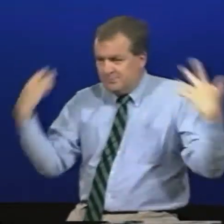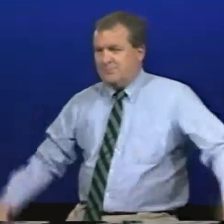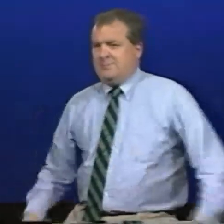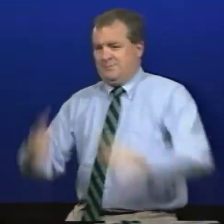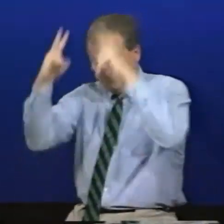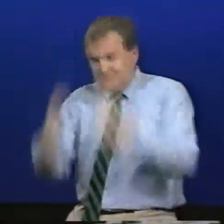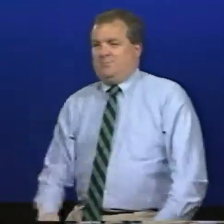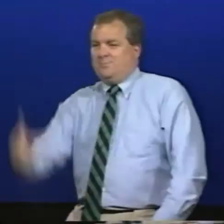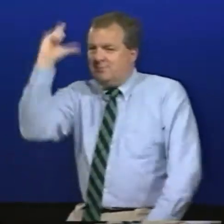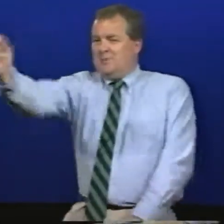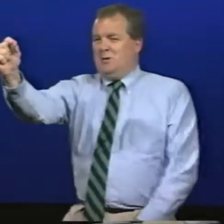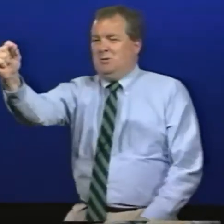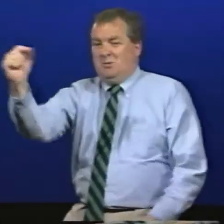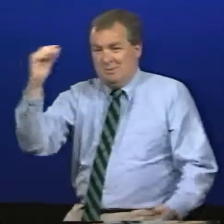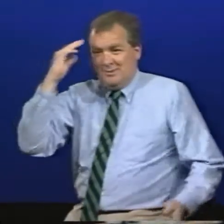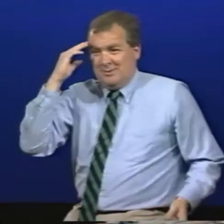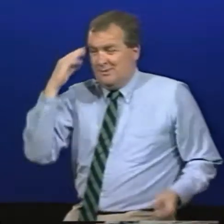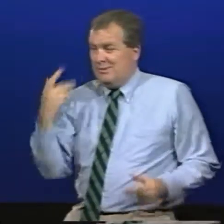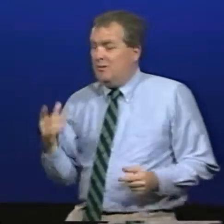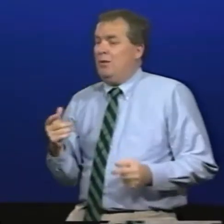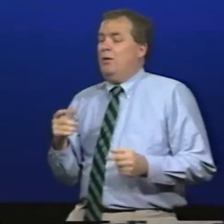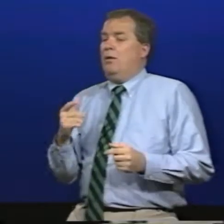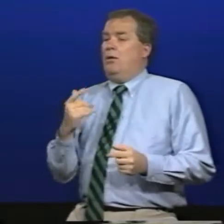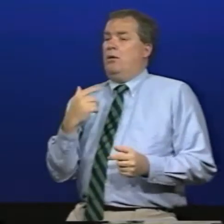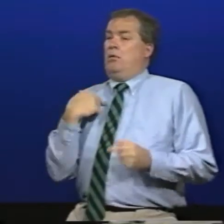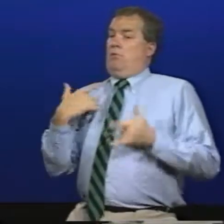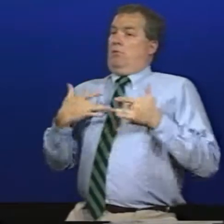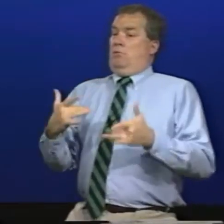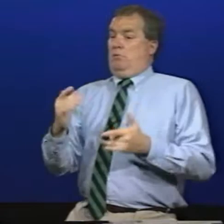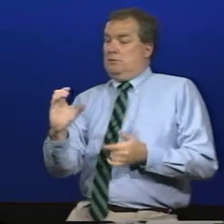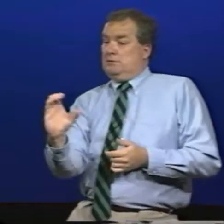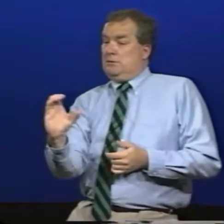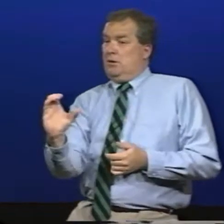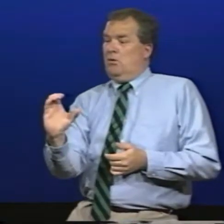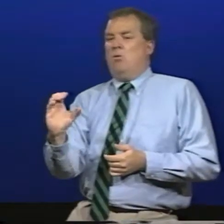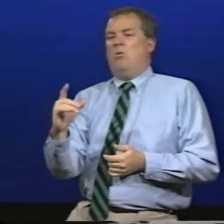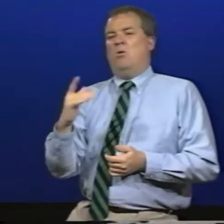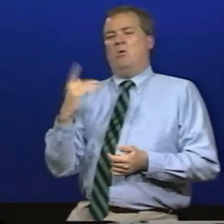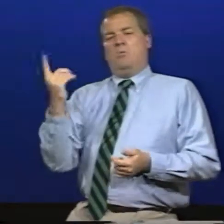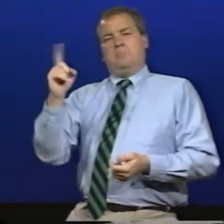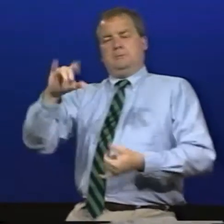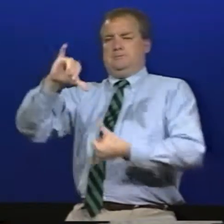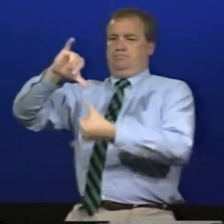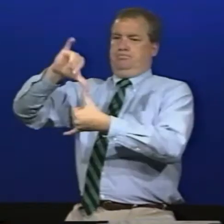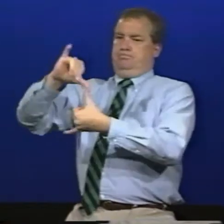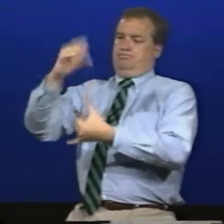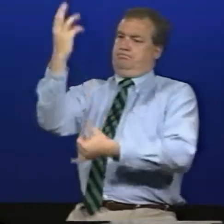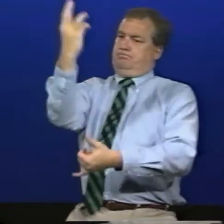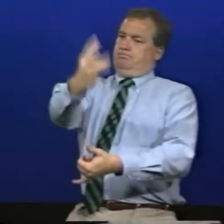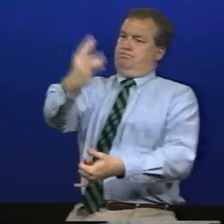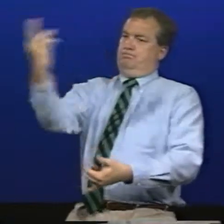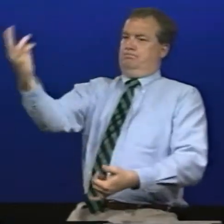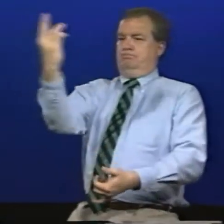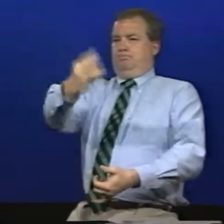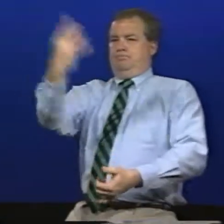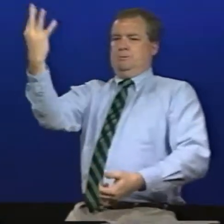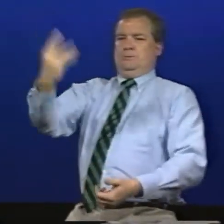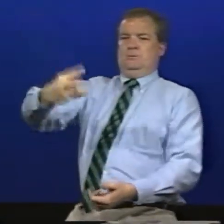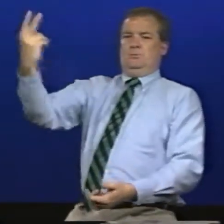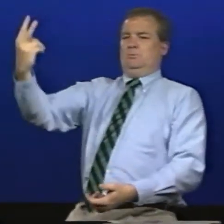if the ball hits them they're very slow to react and what you need are people up front who can go fast for your center